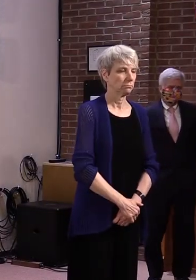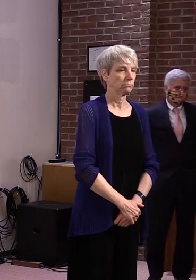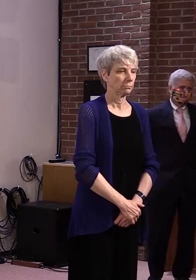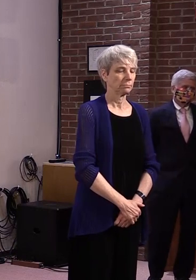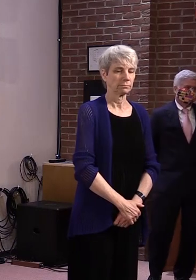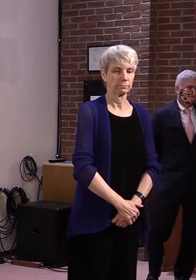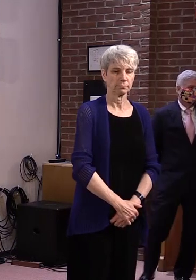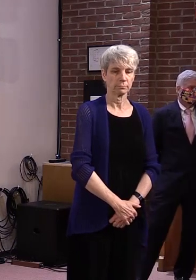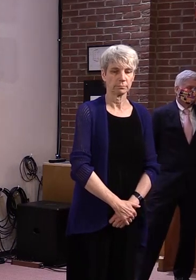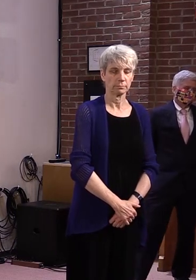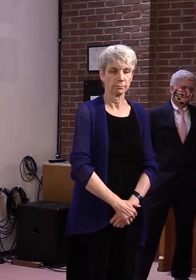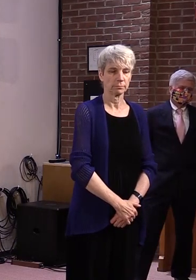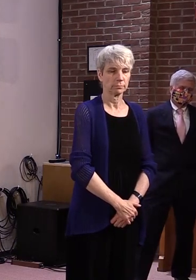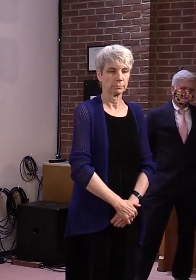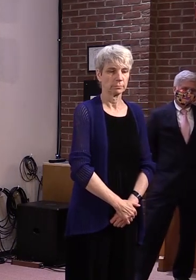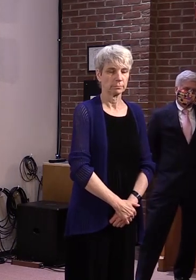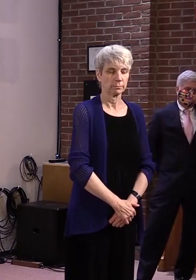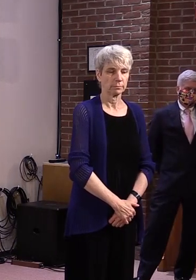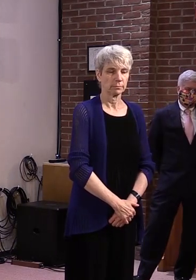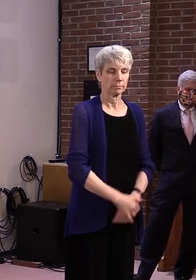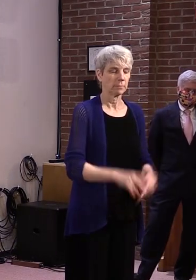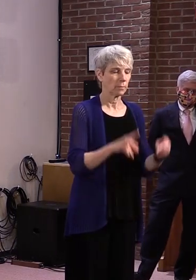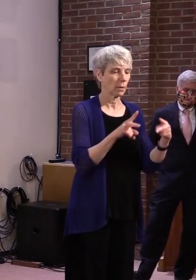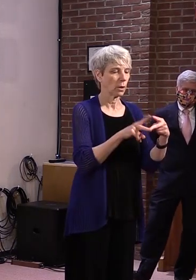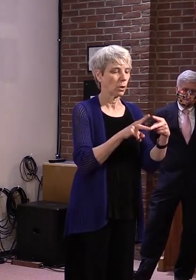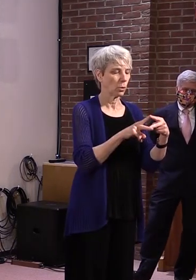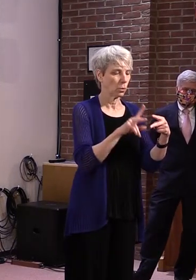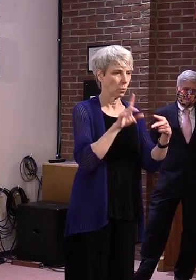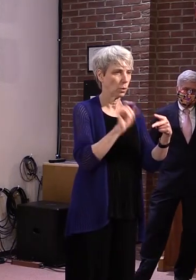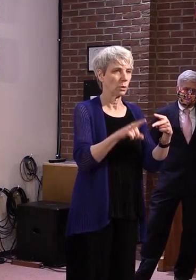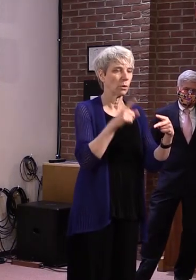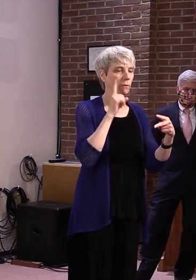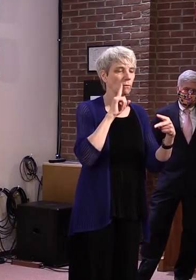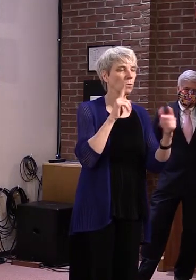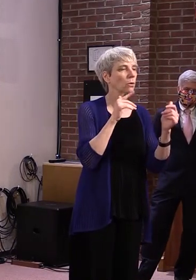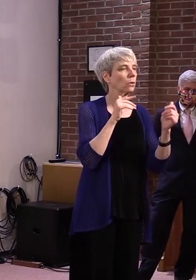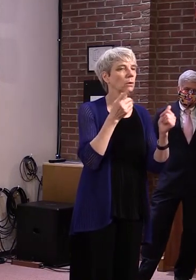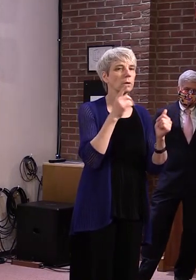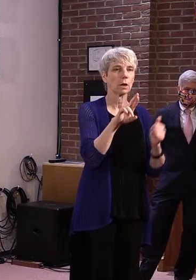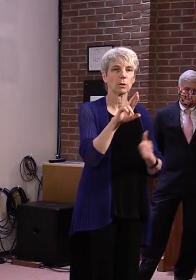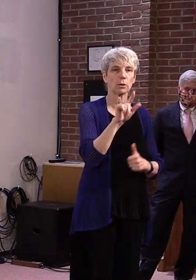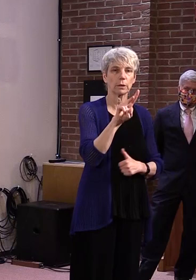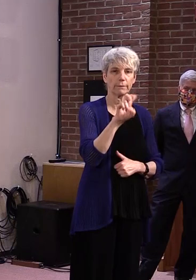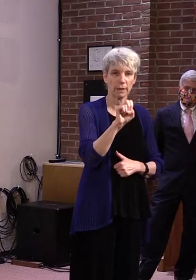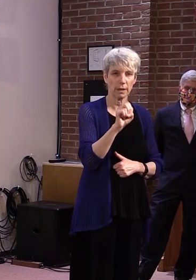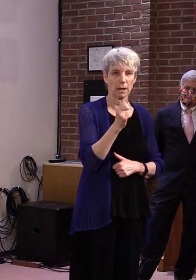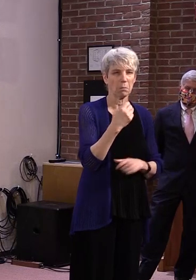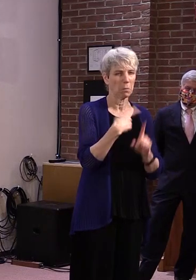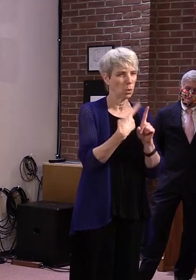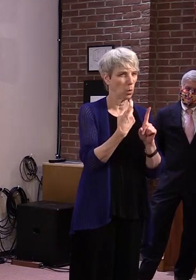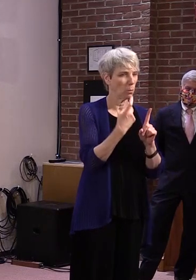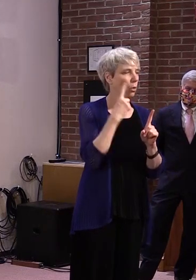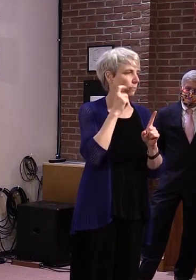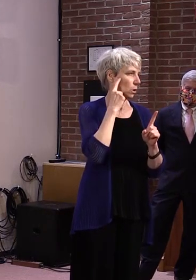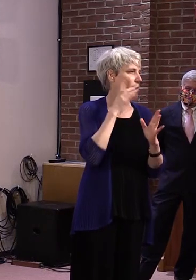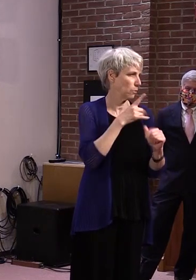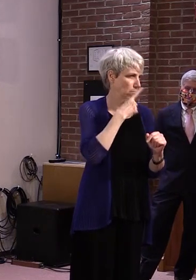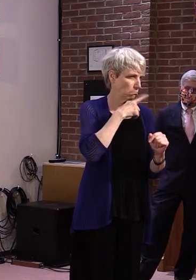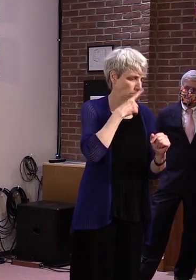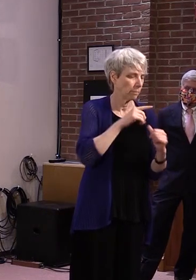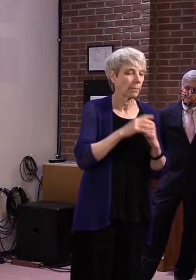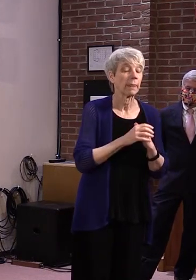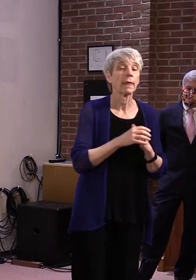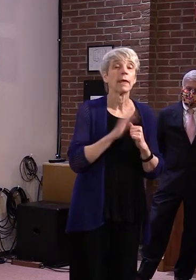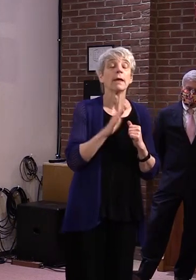Thank you. A couple for the doctor, maybe one for the governor, if I may. Dr.